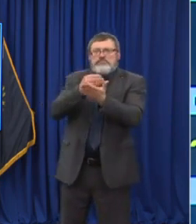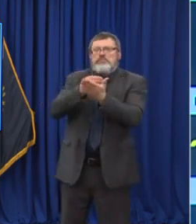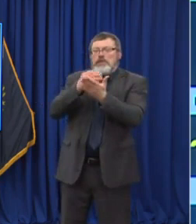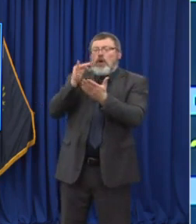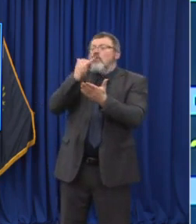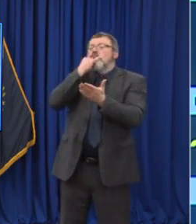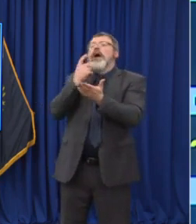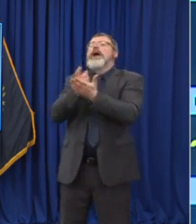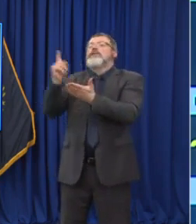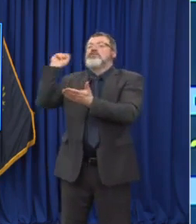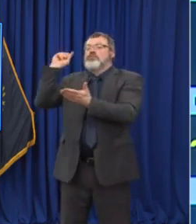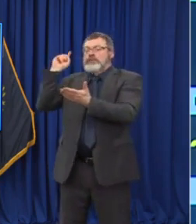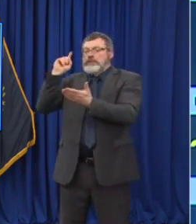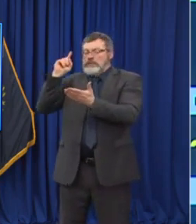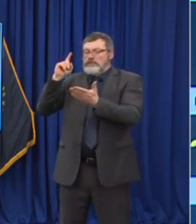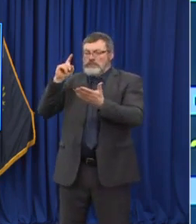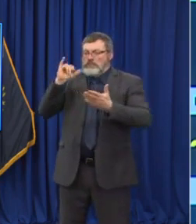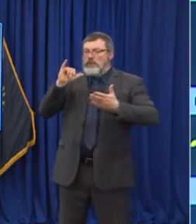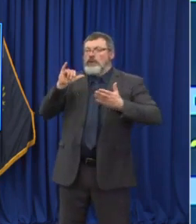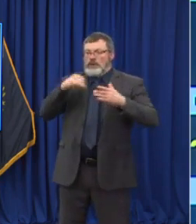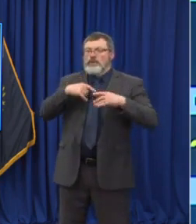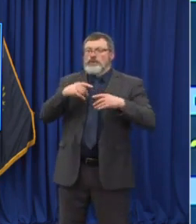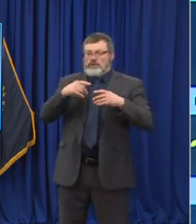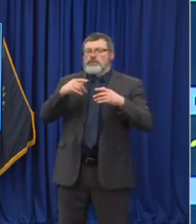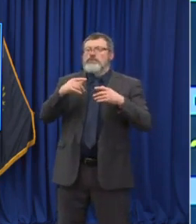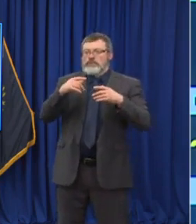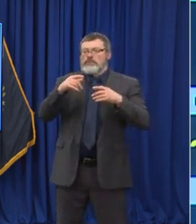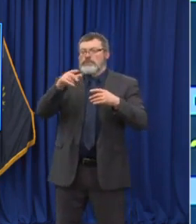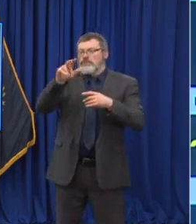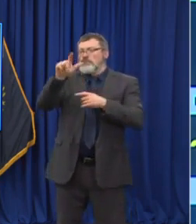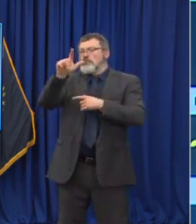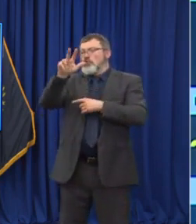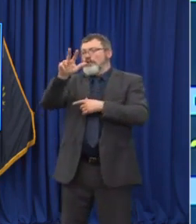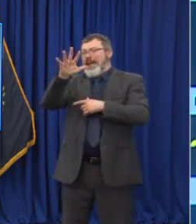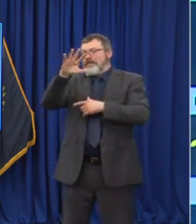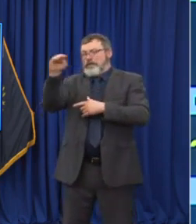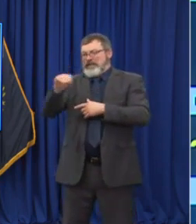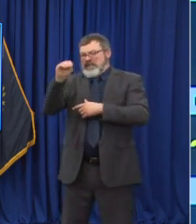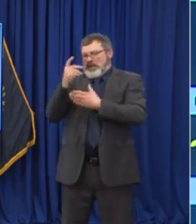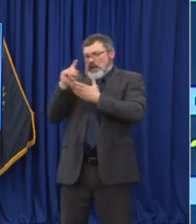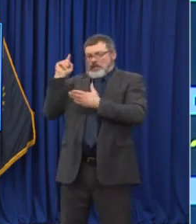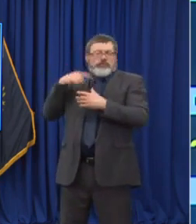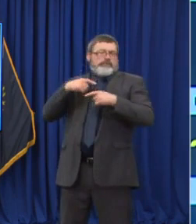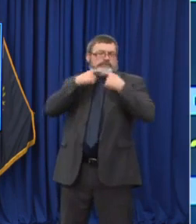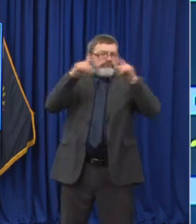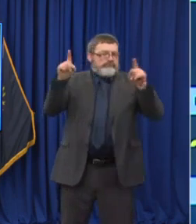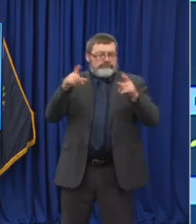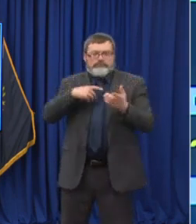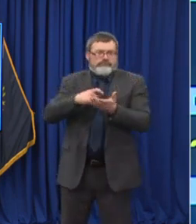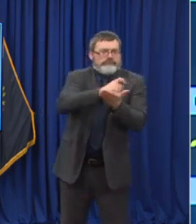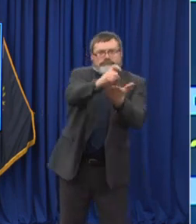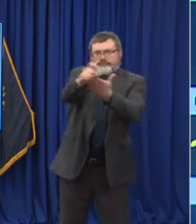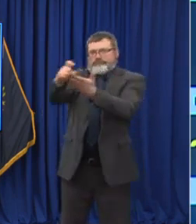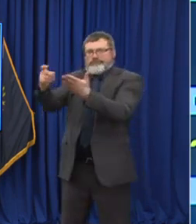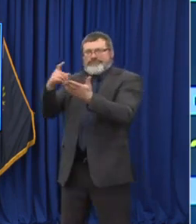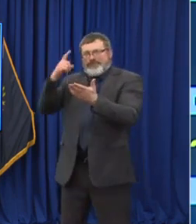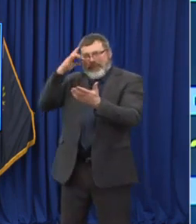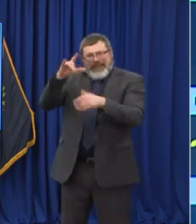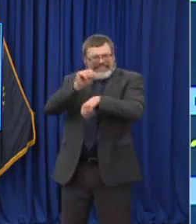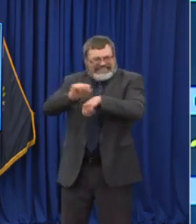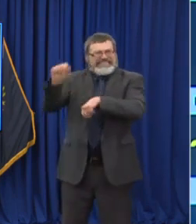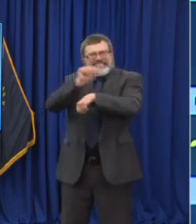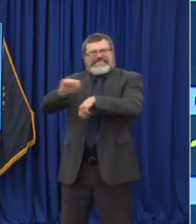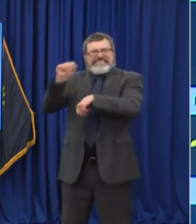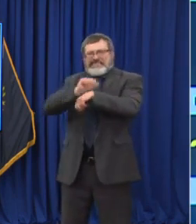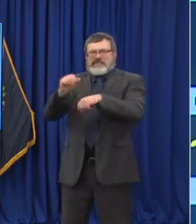Commissioner Shibonet talked about today, the additional $6 million we're putting towards the additional sentinel testing, if you will, within the